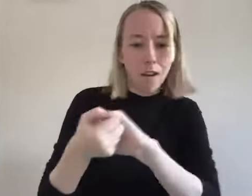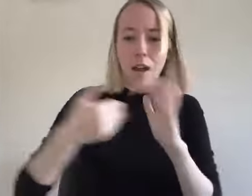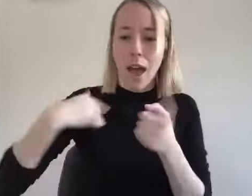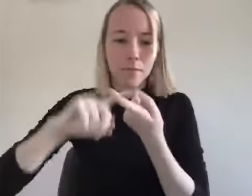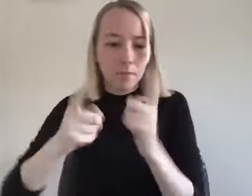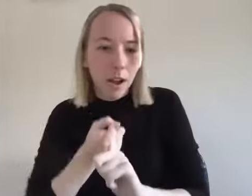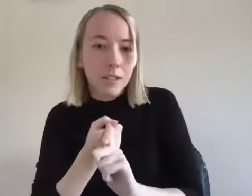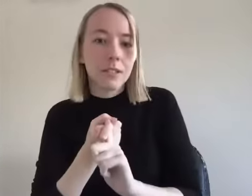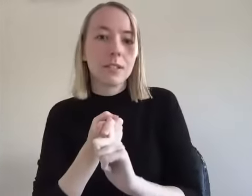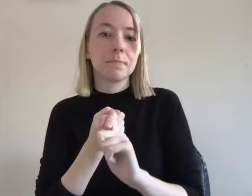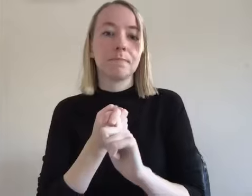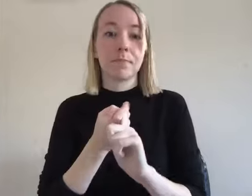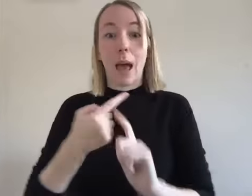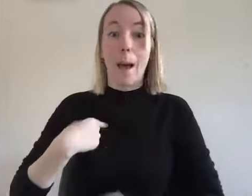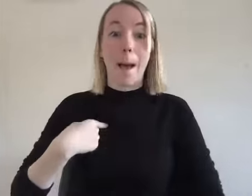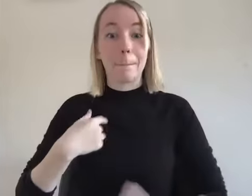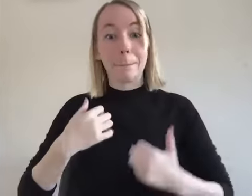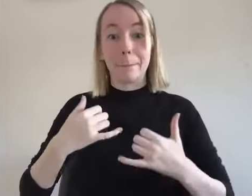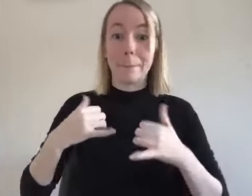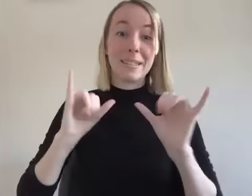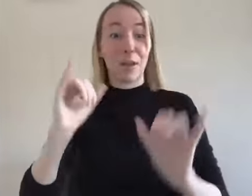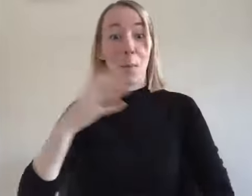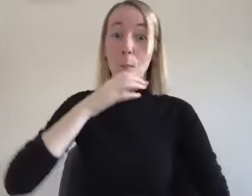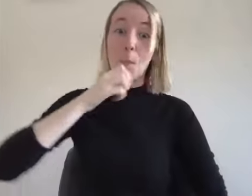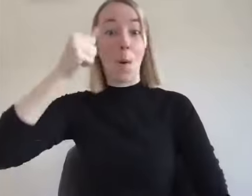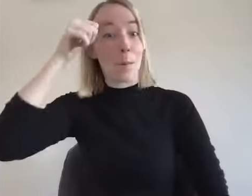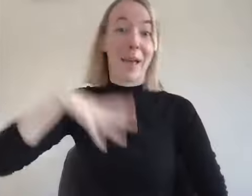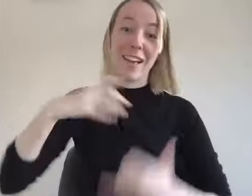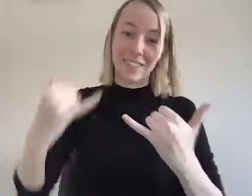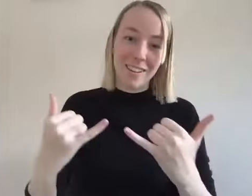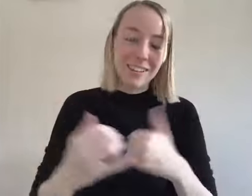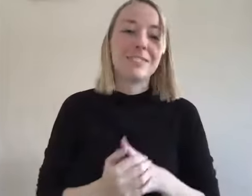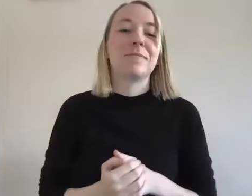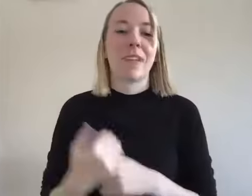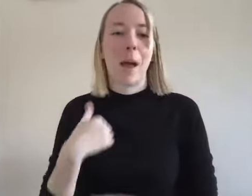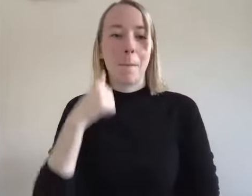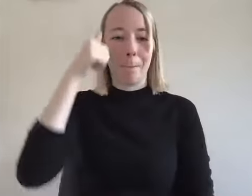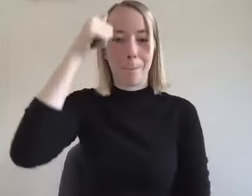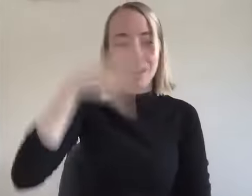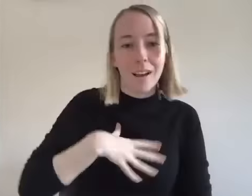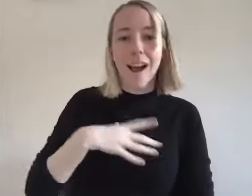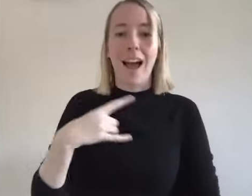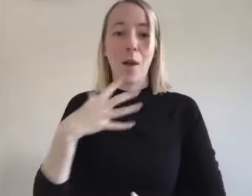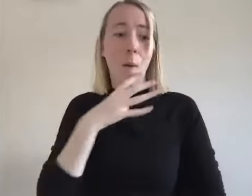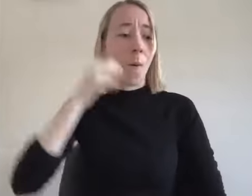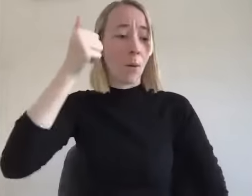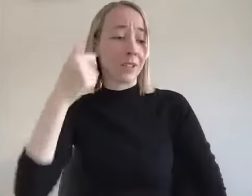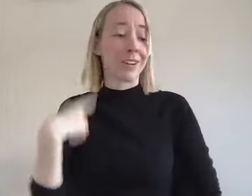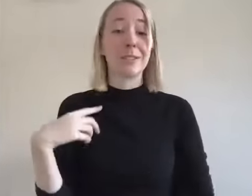had the fellowship i had the friends and then you know i was i'm still the old guy who has time now you know like i'm the the guy who's older than everybody